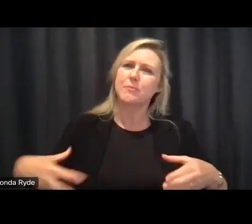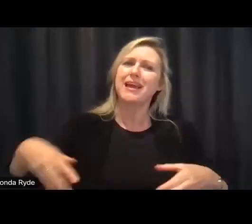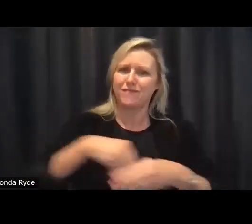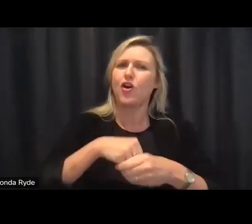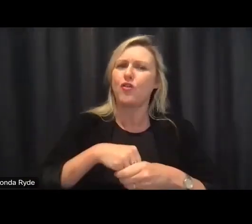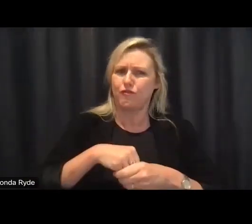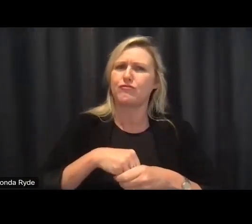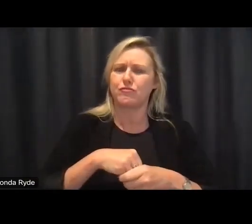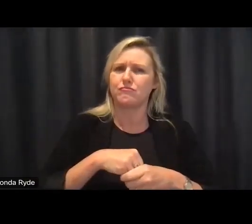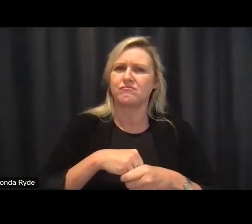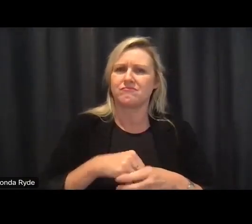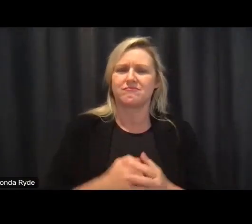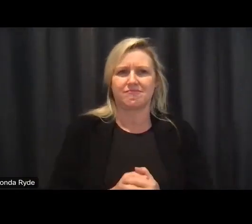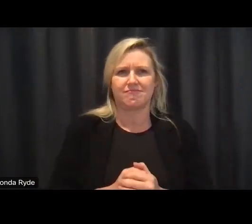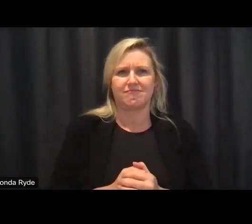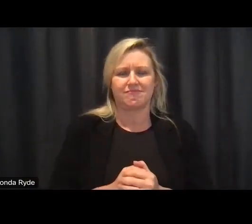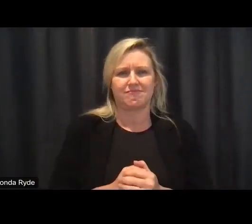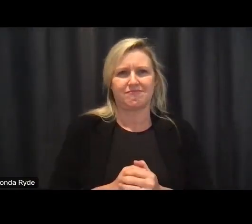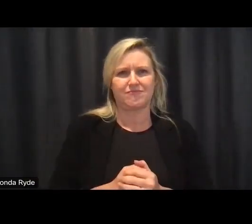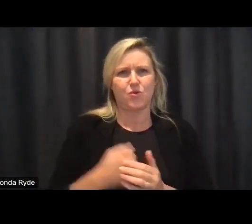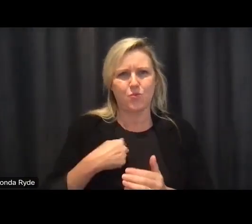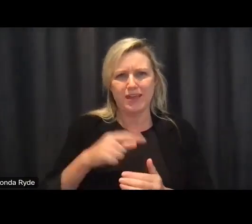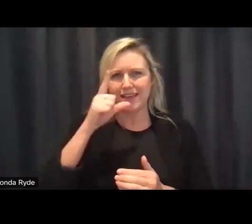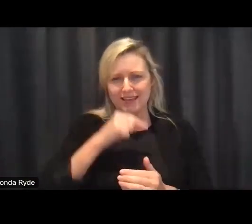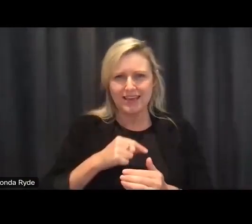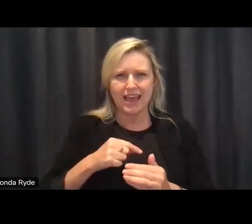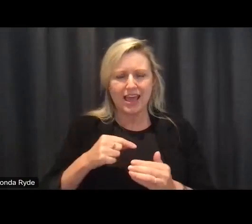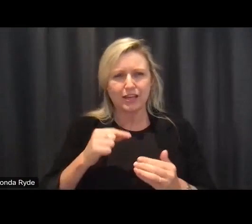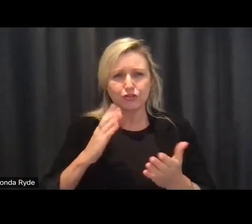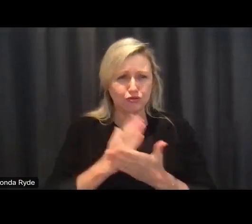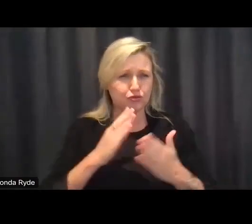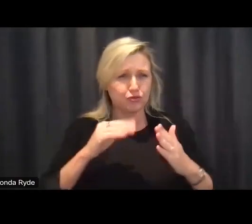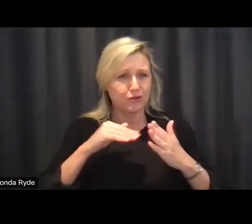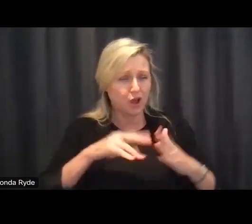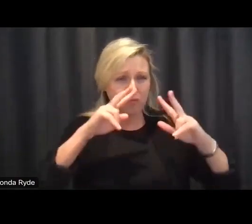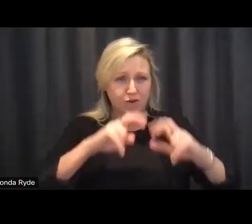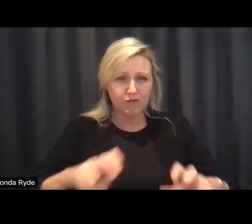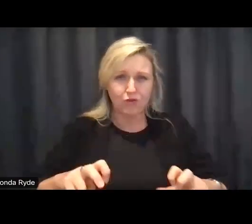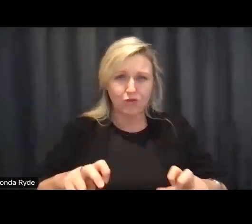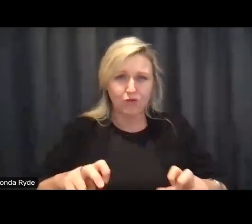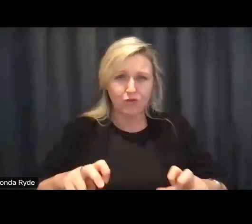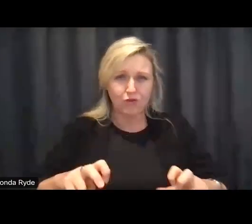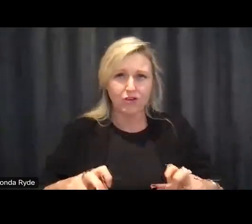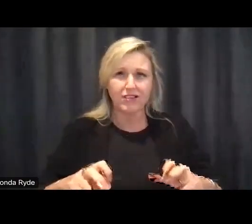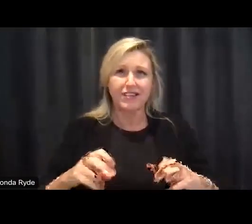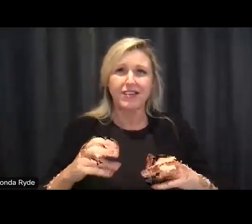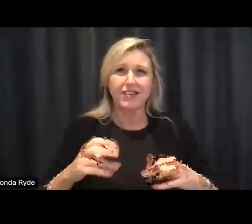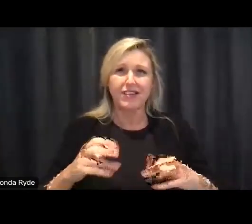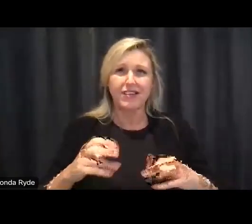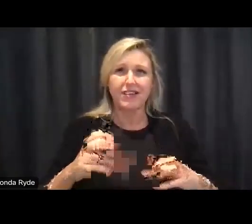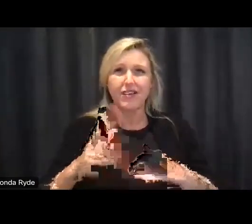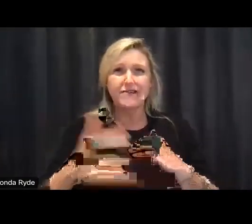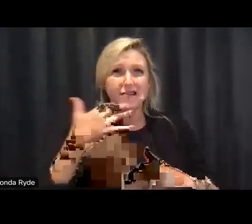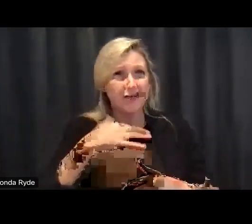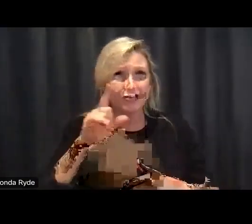together we review this mega billion dollar 500 000 person national